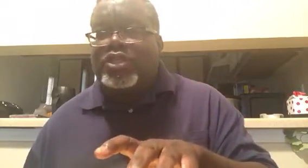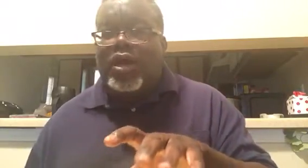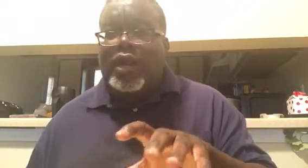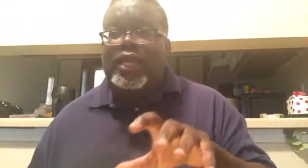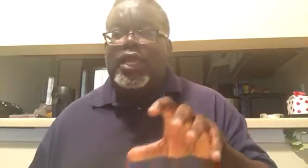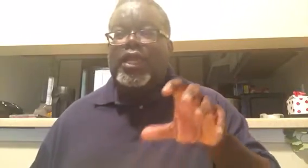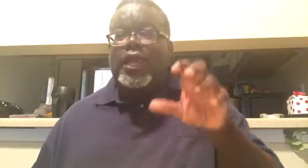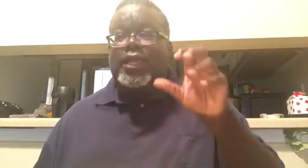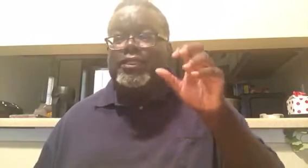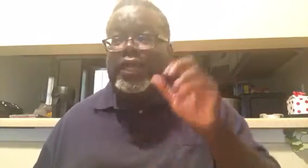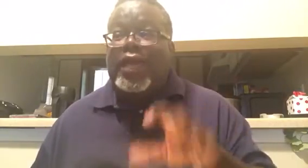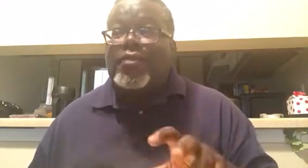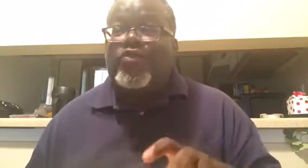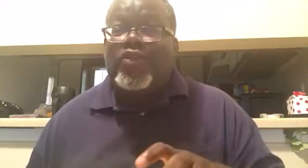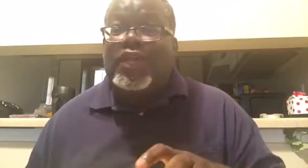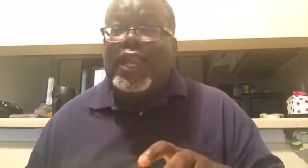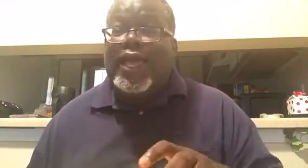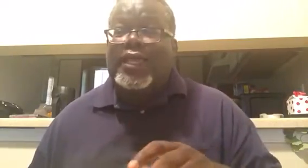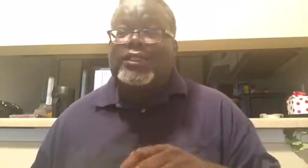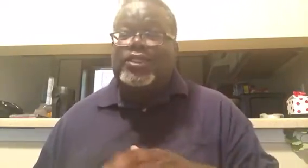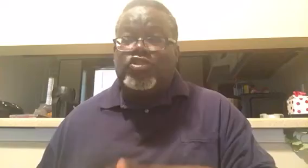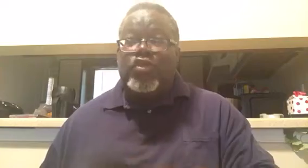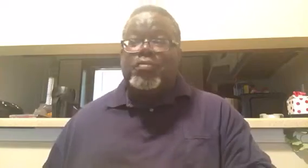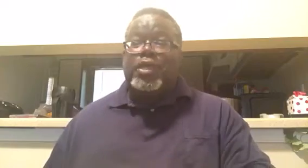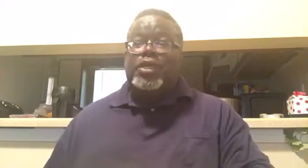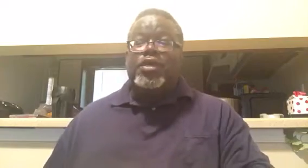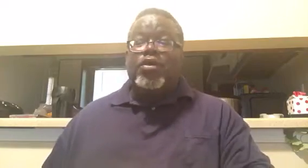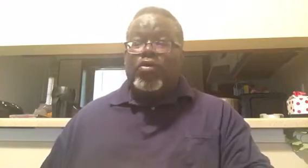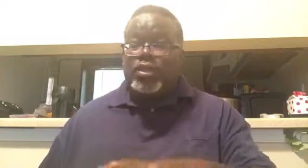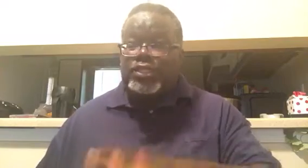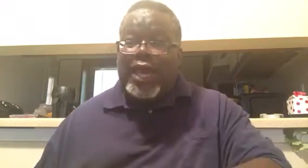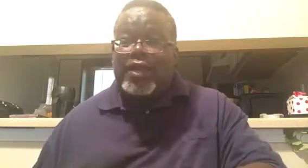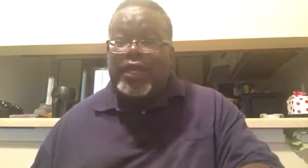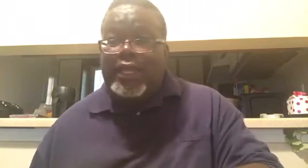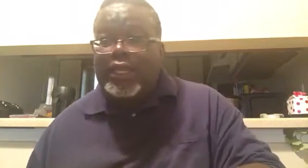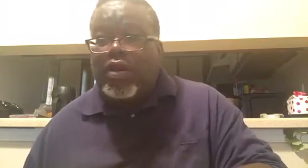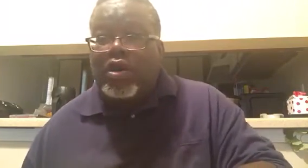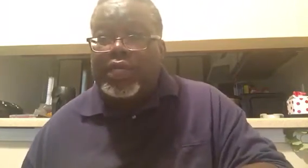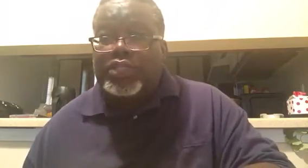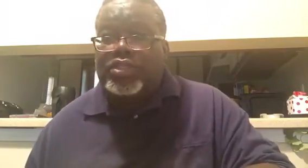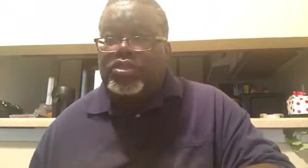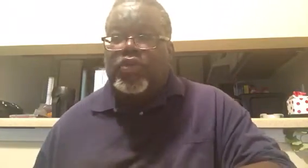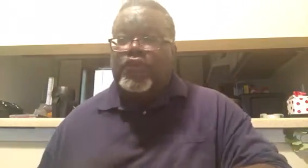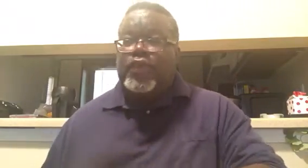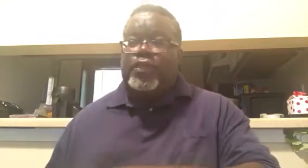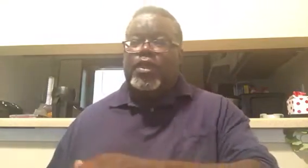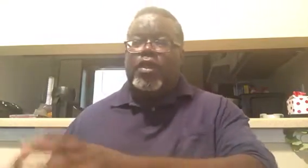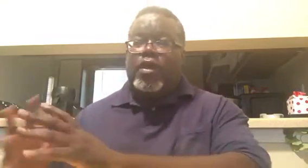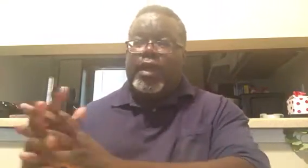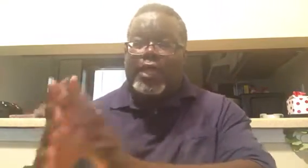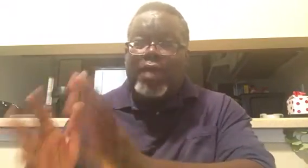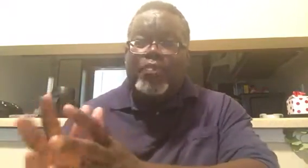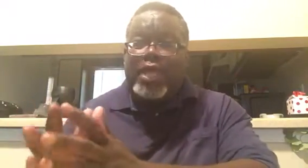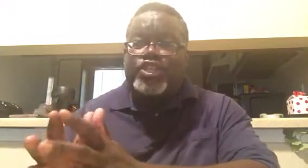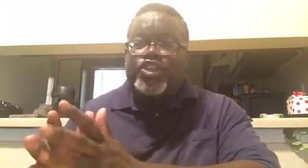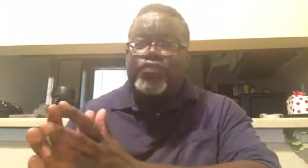sorry. And sign up for the class and join me on Saturday, August the 25th. All right. God bless you.